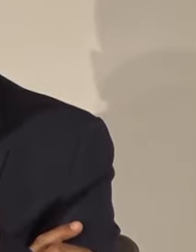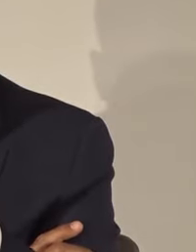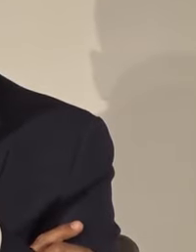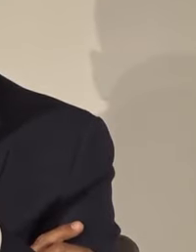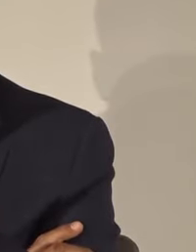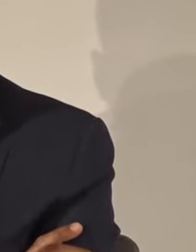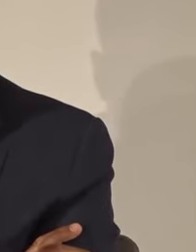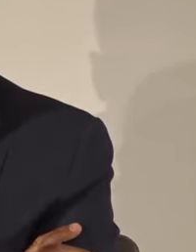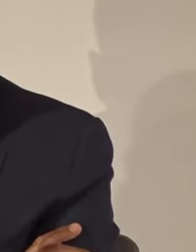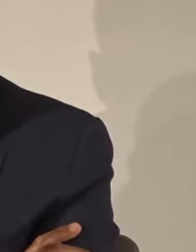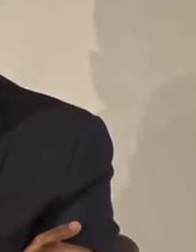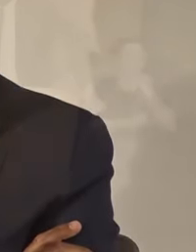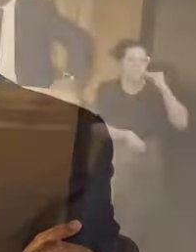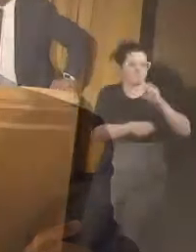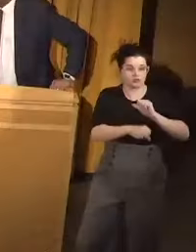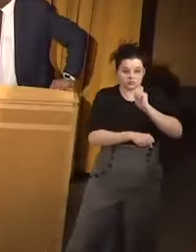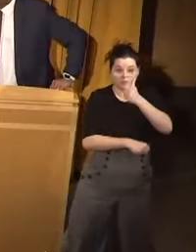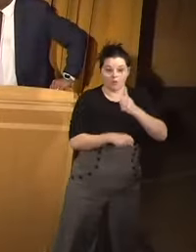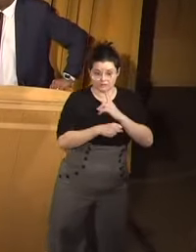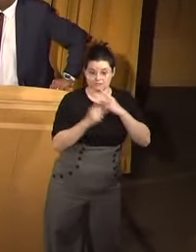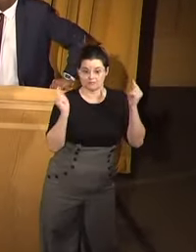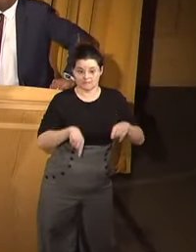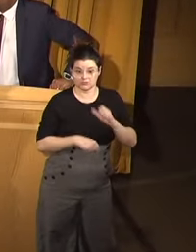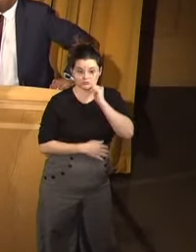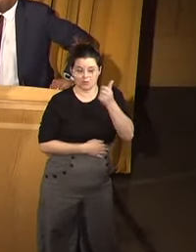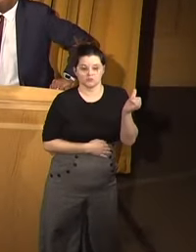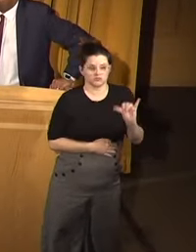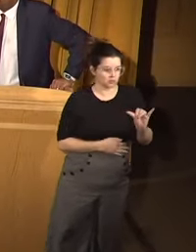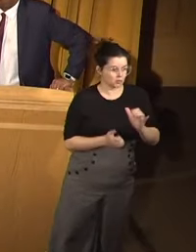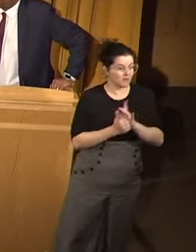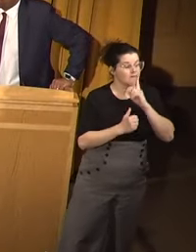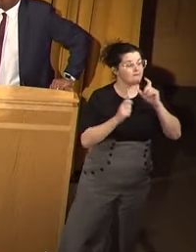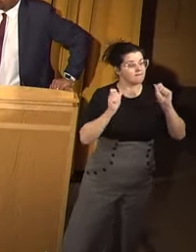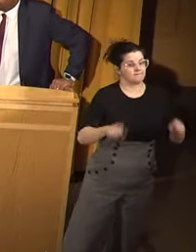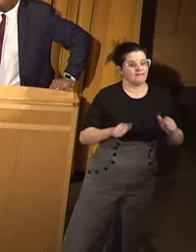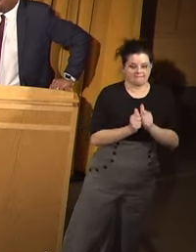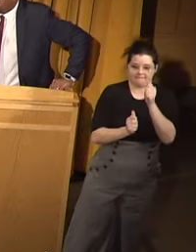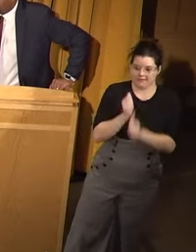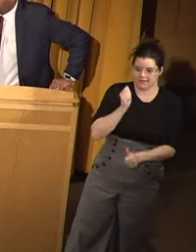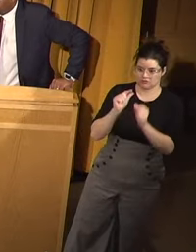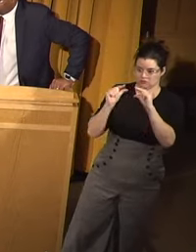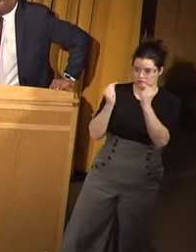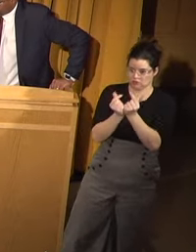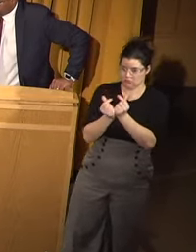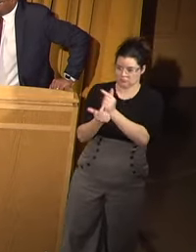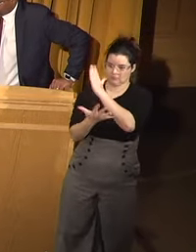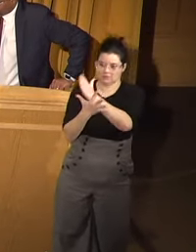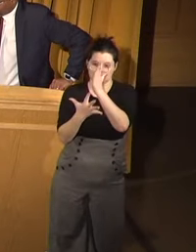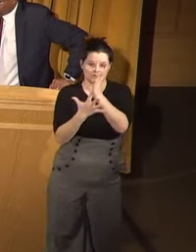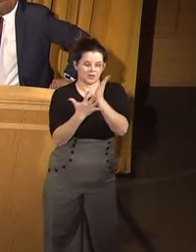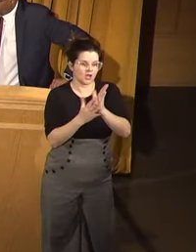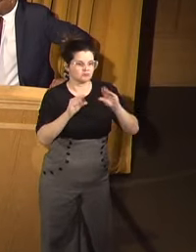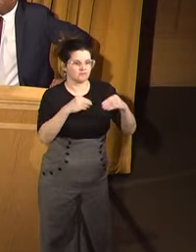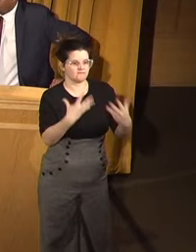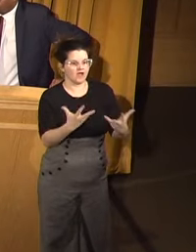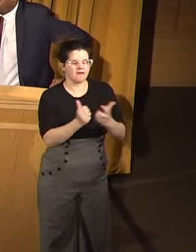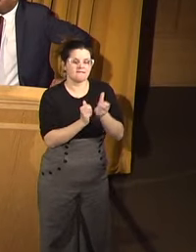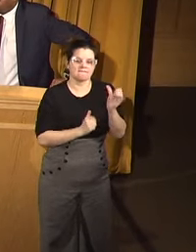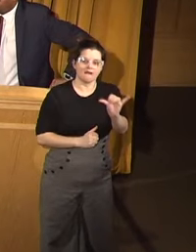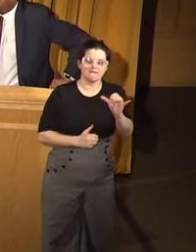Can you, tomorrow, I'm coming tomorrow as well, can each group provide like